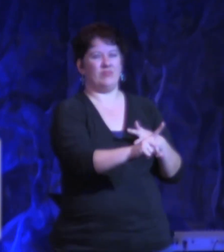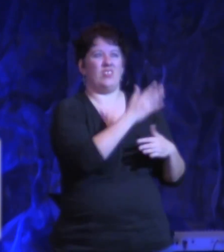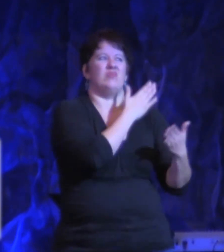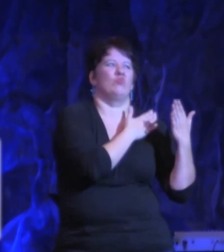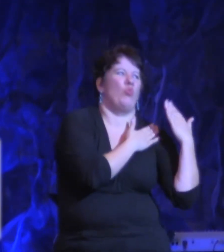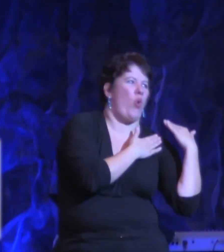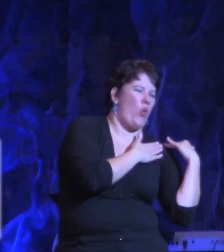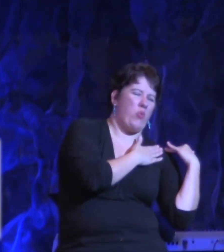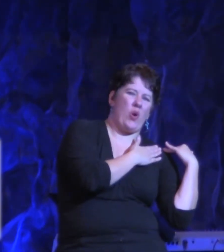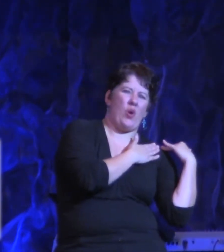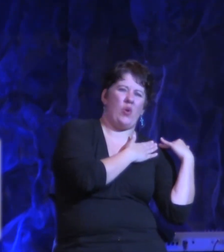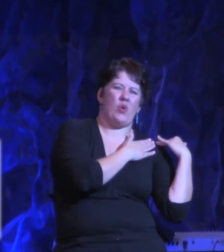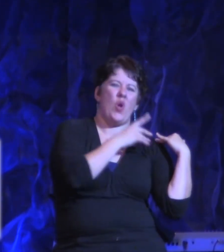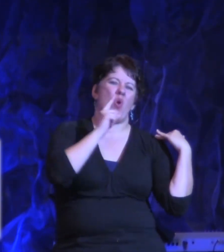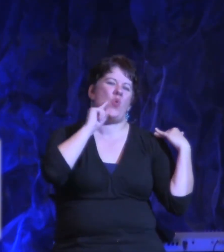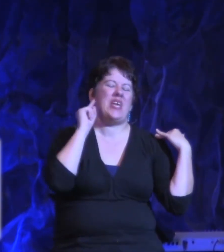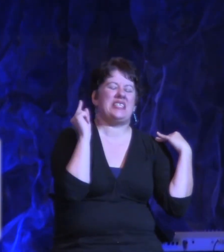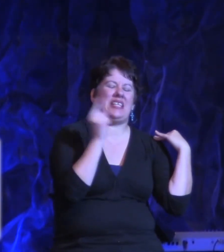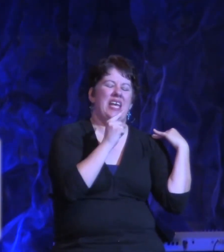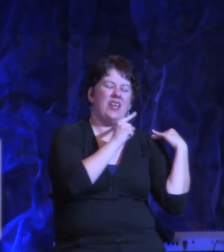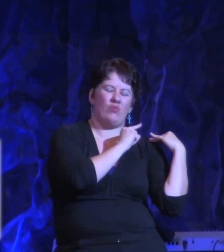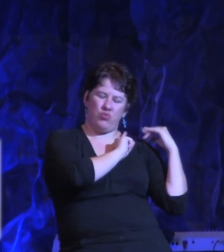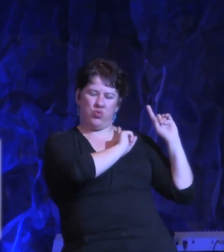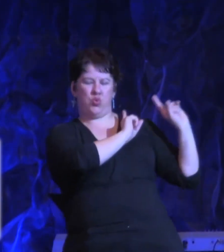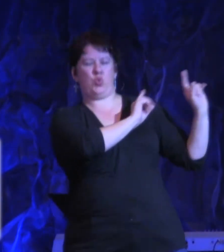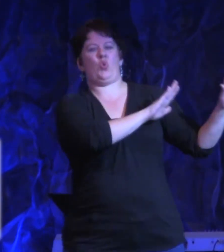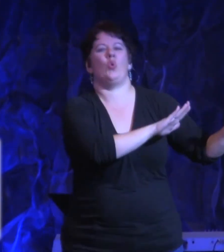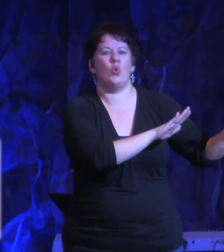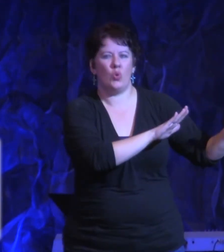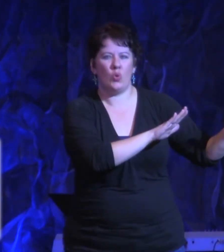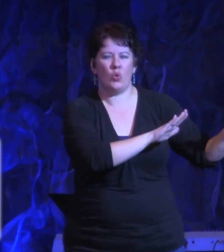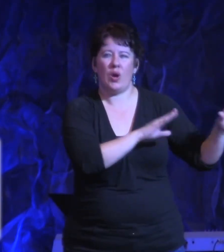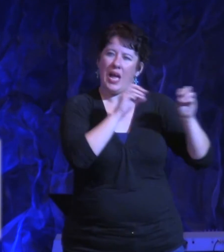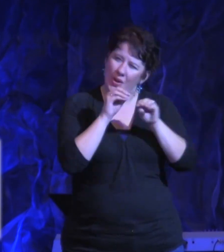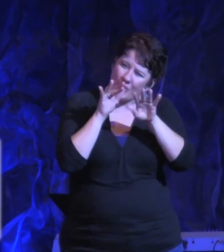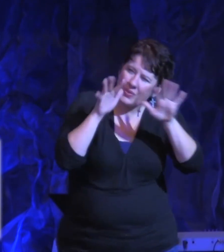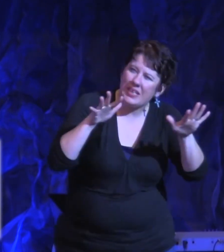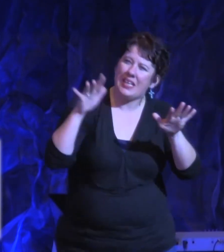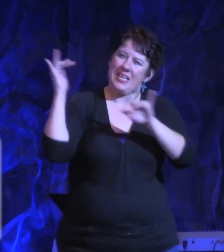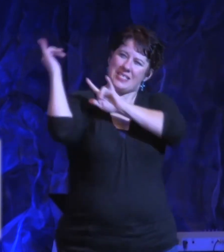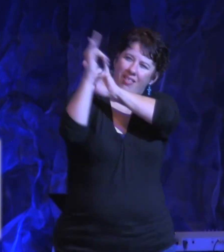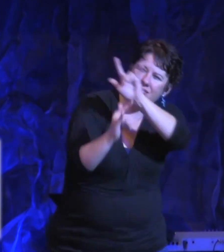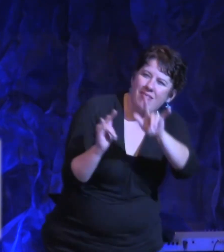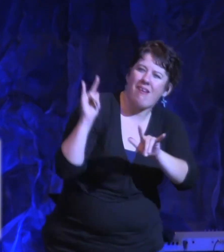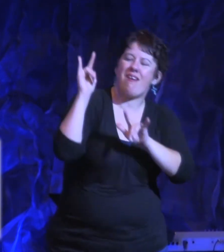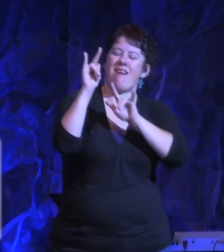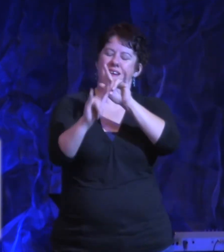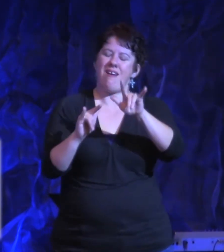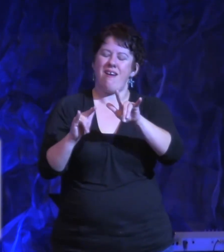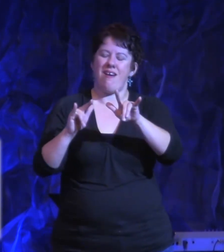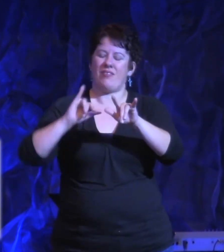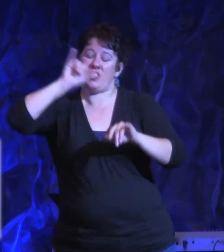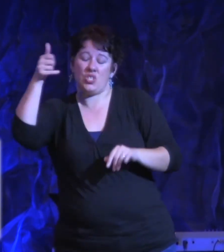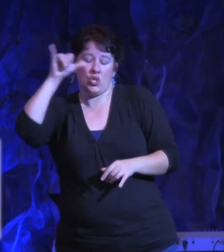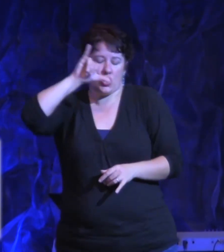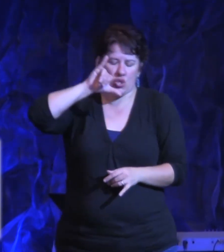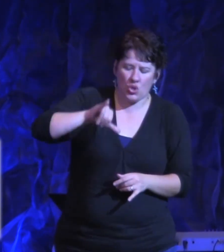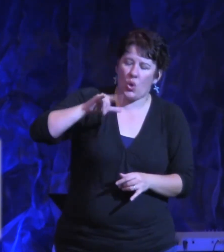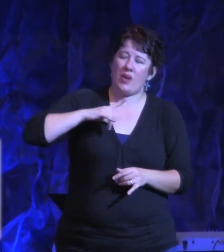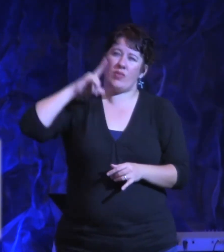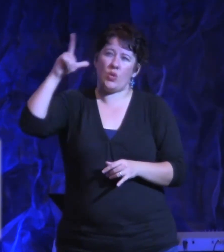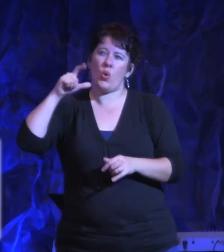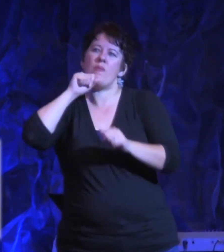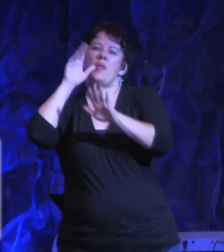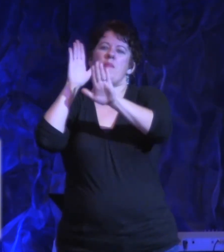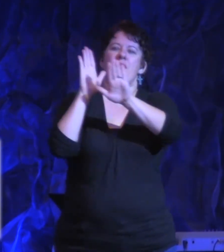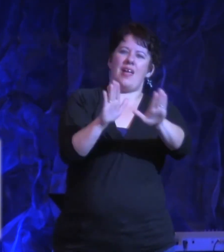in the name of Jesus. I release the love of God. I release the joy of the Lord. I release the blessing of the Lord.